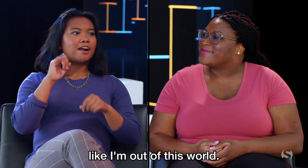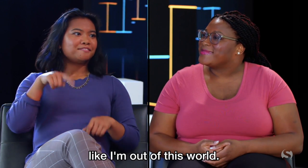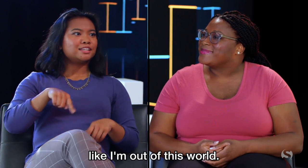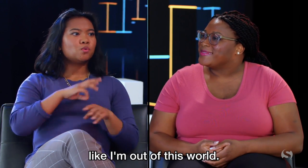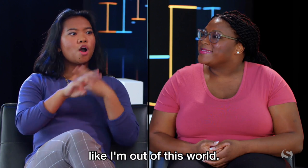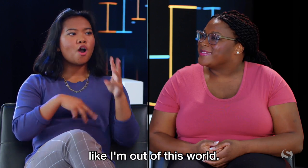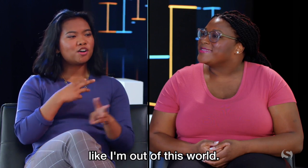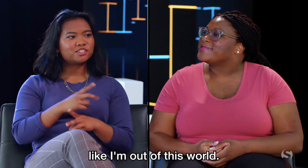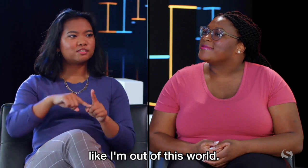like I'm out of this world.